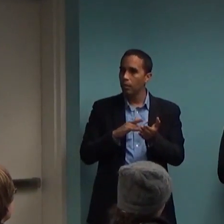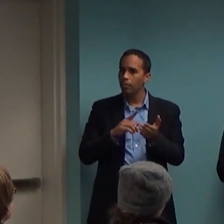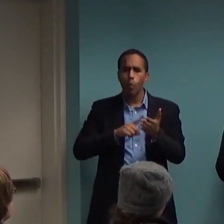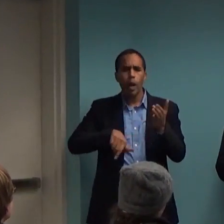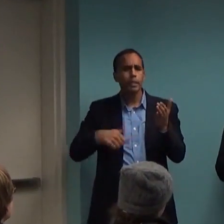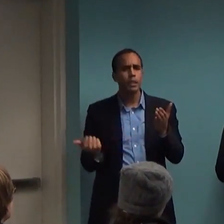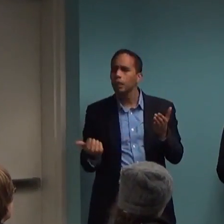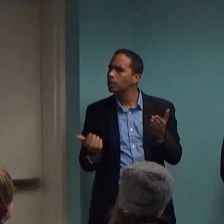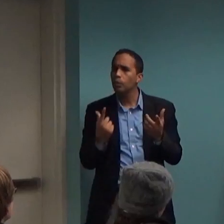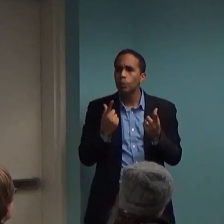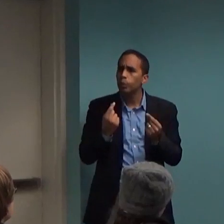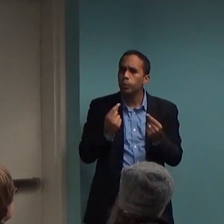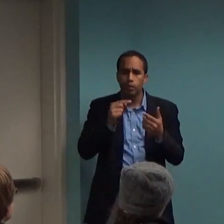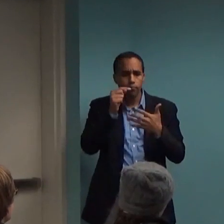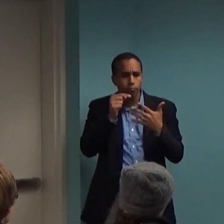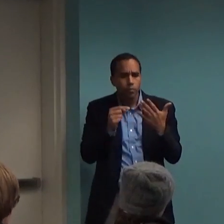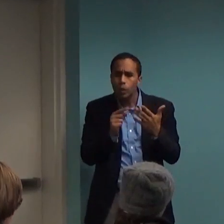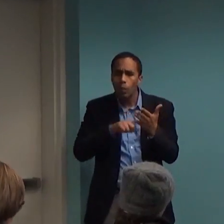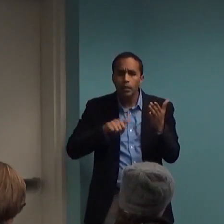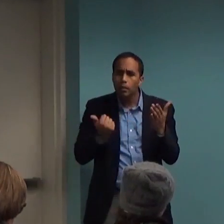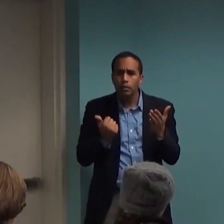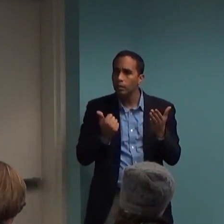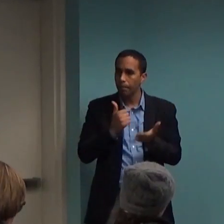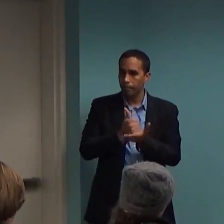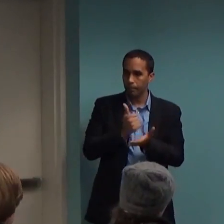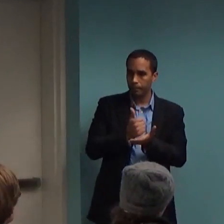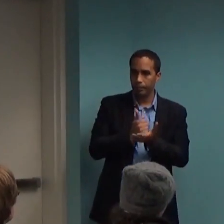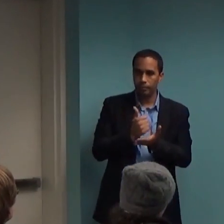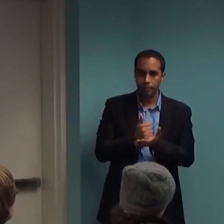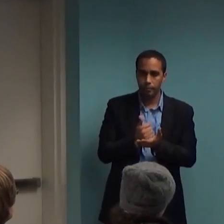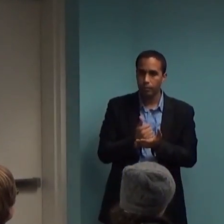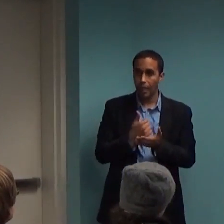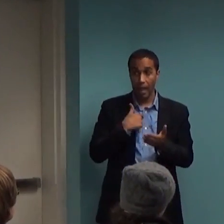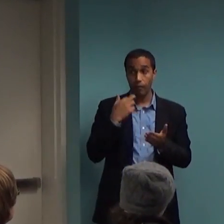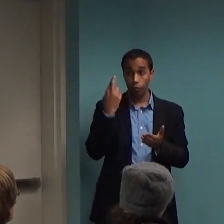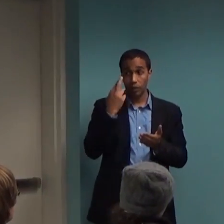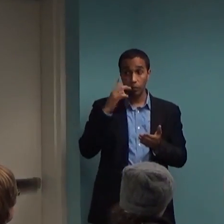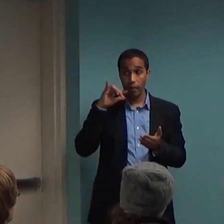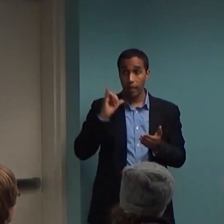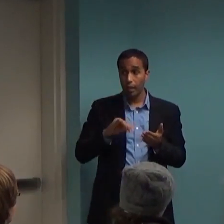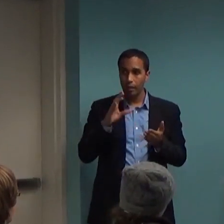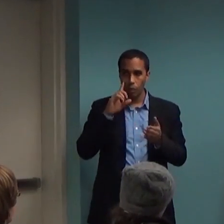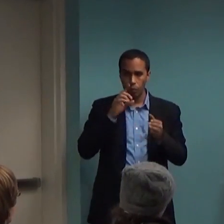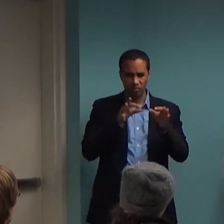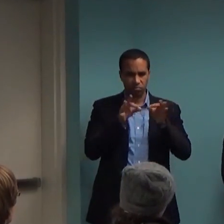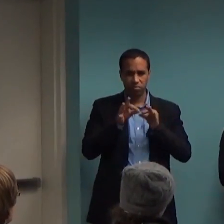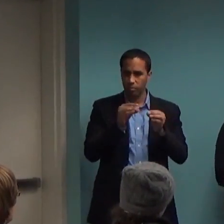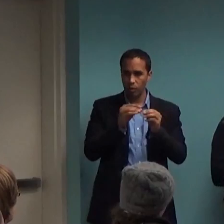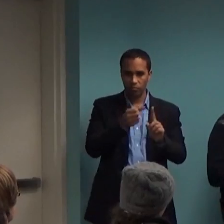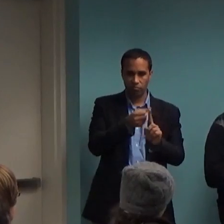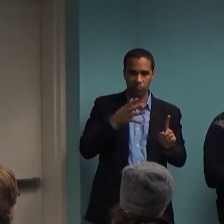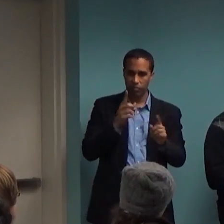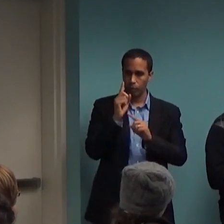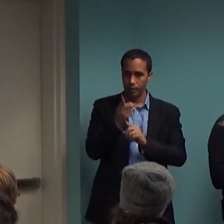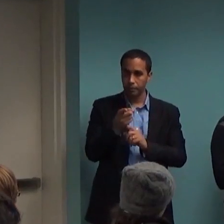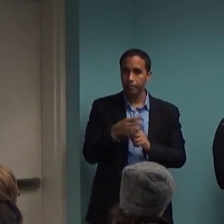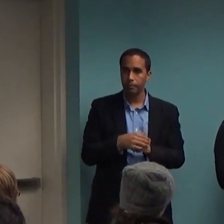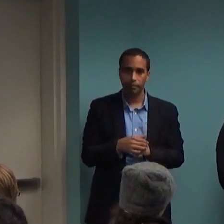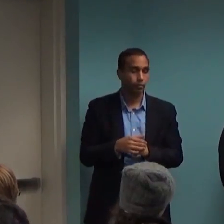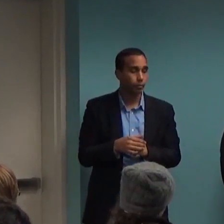done? And there's a reason for that that we're going to get to in a moment. But, before that, so if me or my child needs